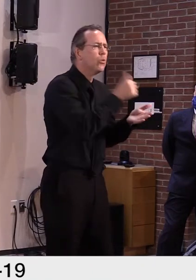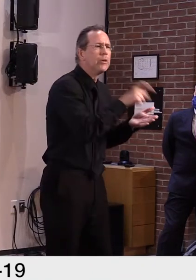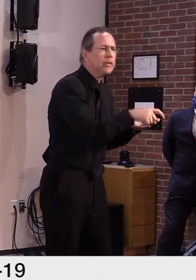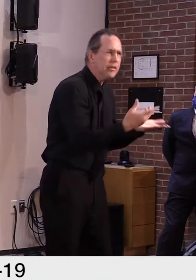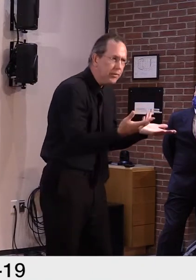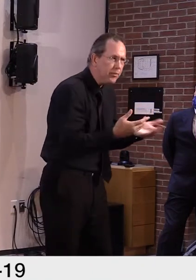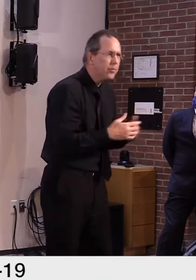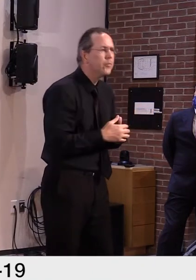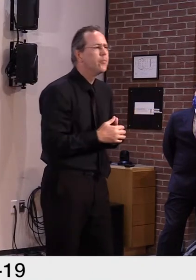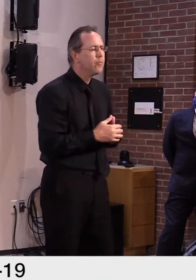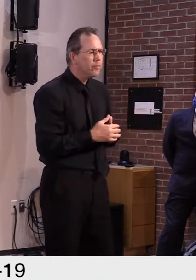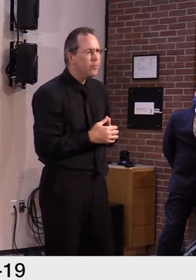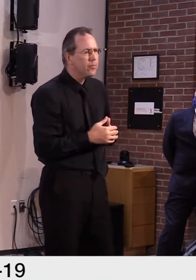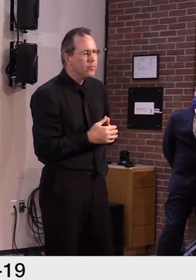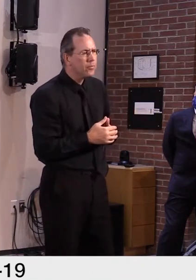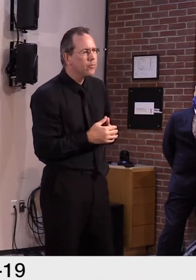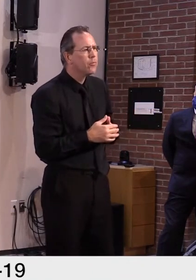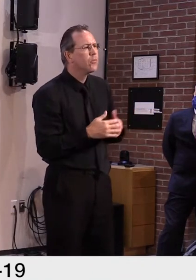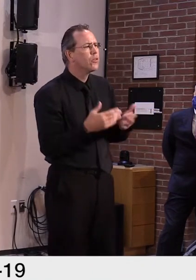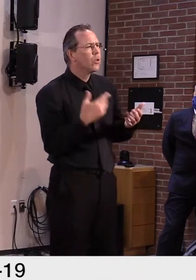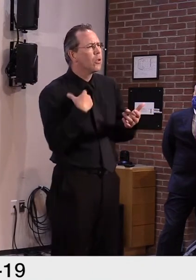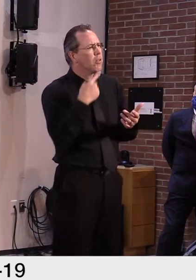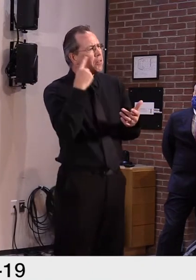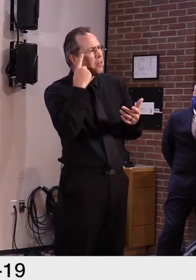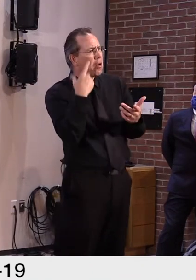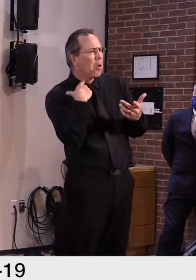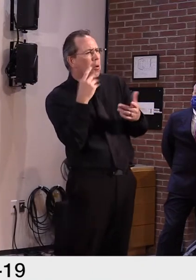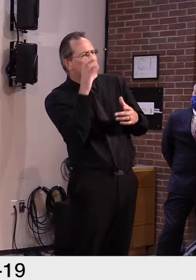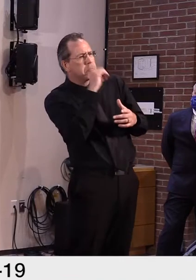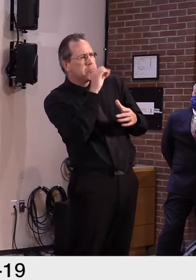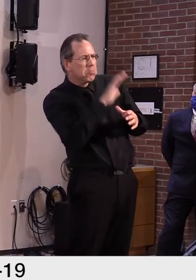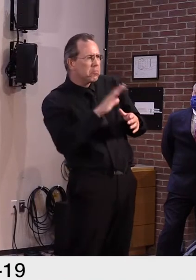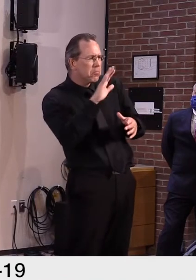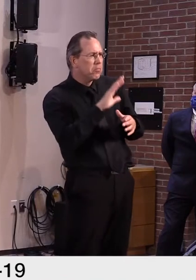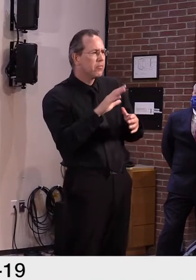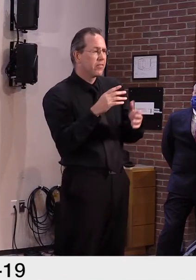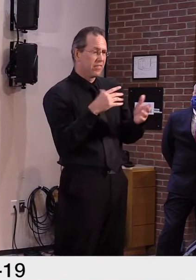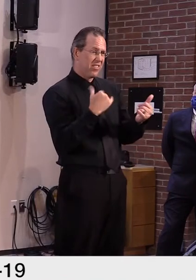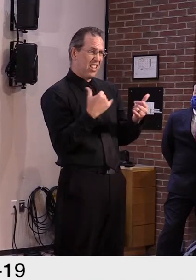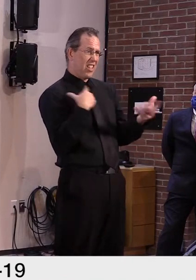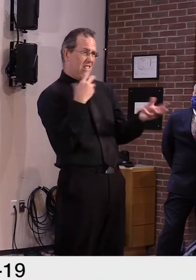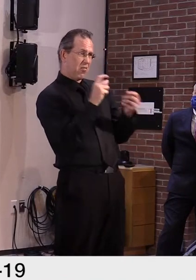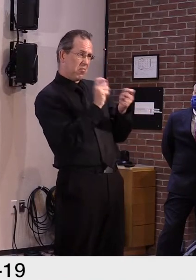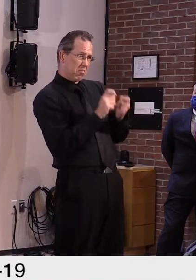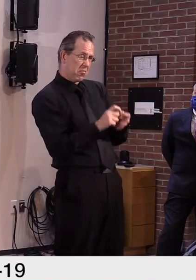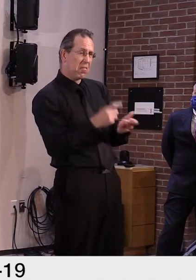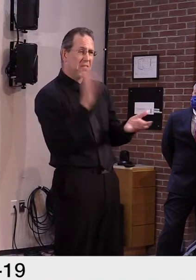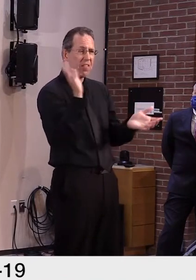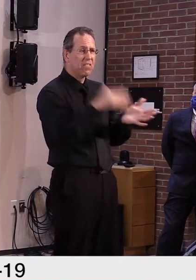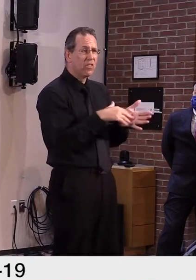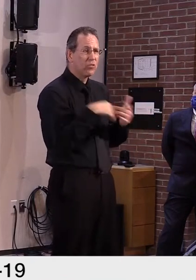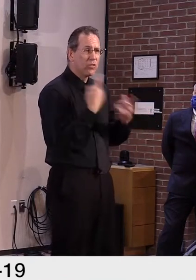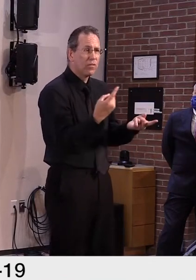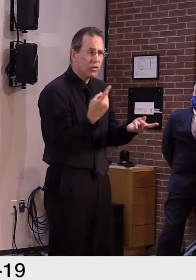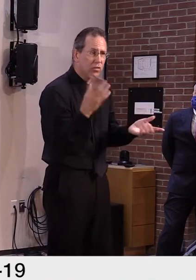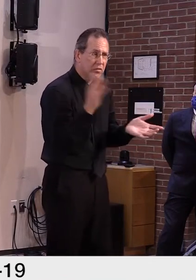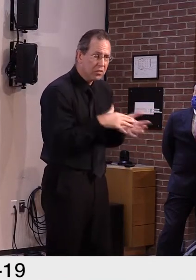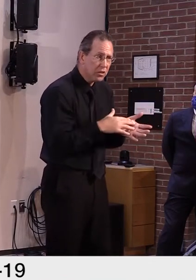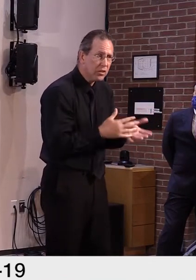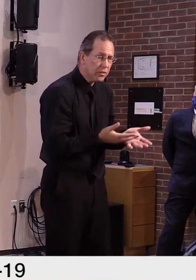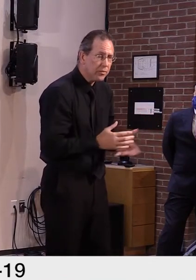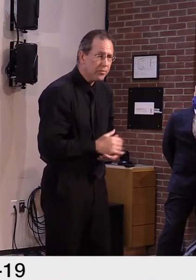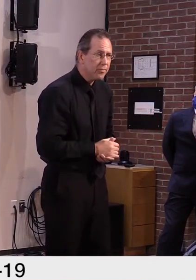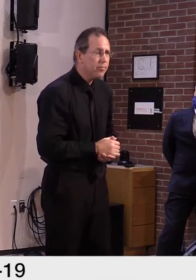unions. So it makes sense in a lot of ways that our number of 5,000 children would be lower than the 7,300